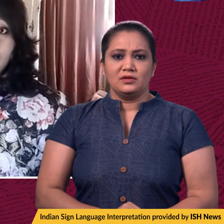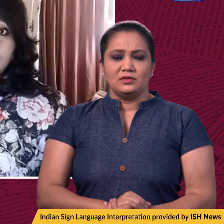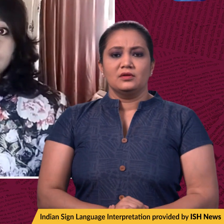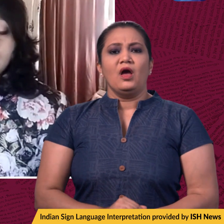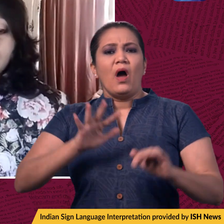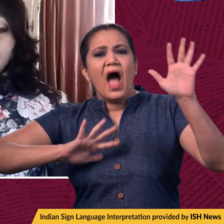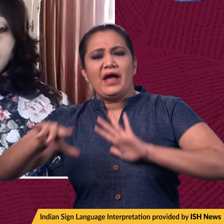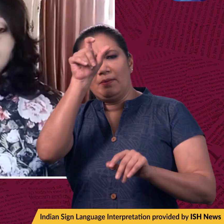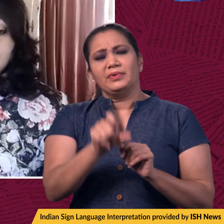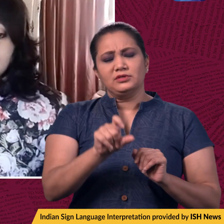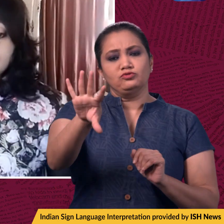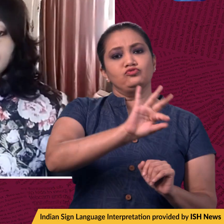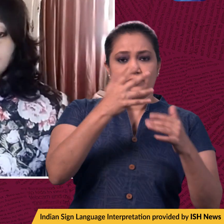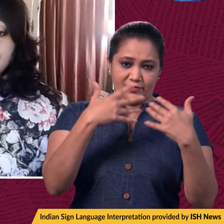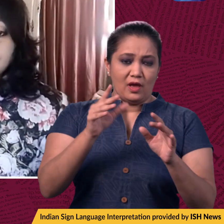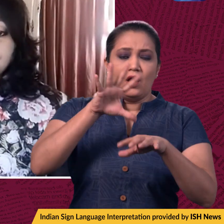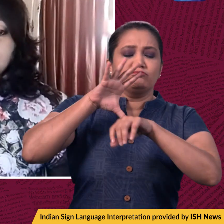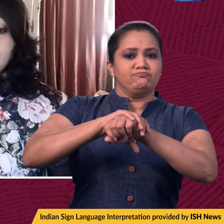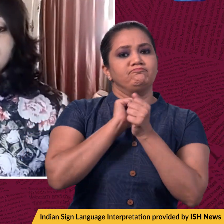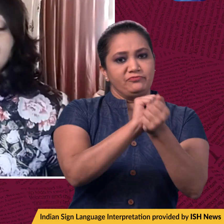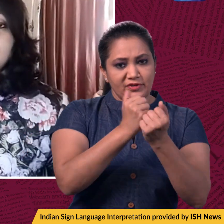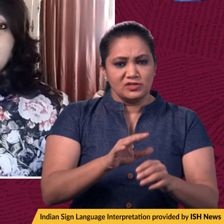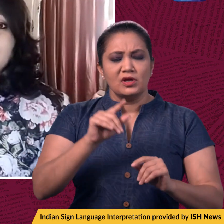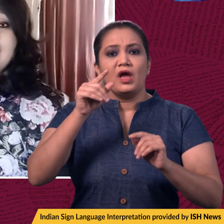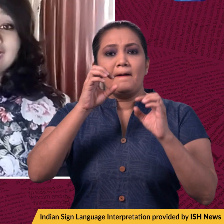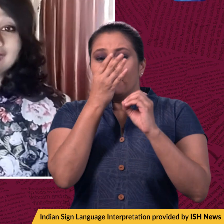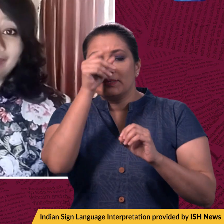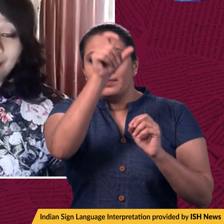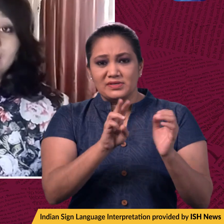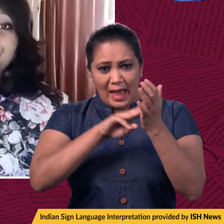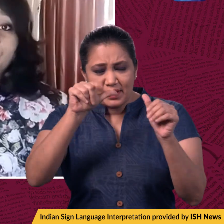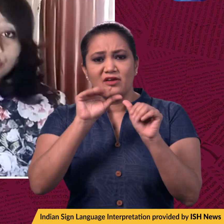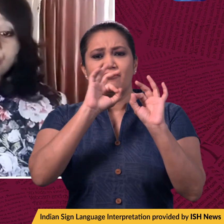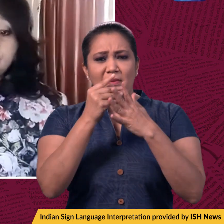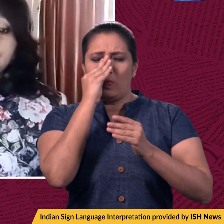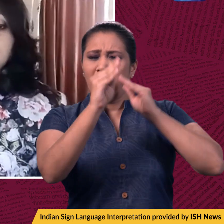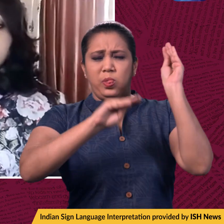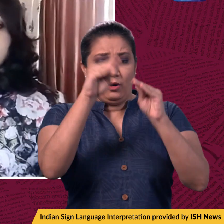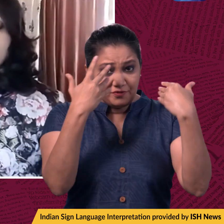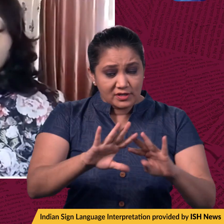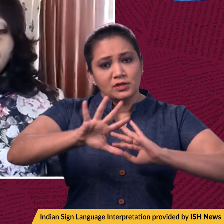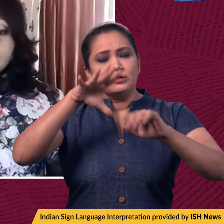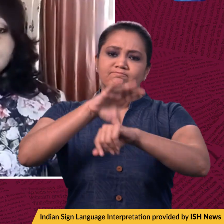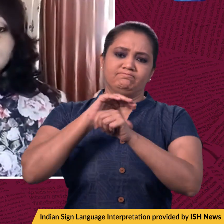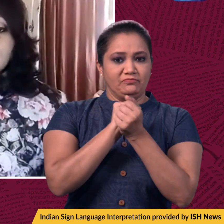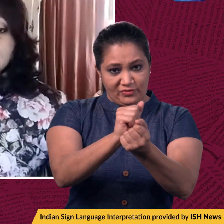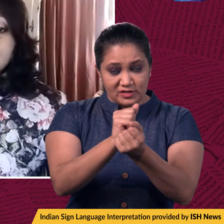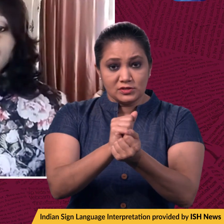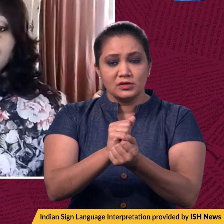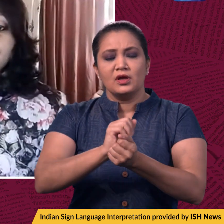artist, in a case related to defaming a BJP MLA and his family, post which, to oppose the arrest, a group